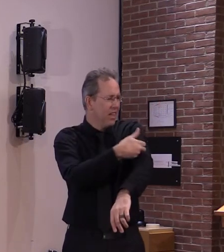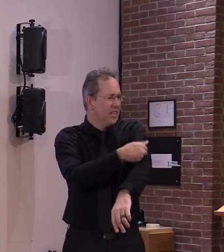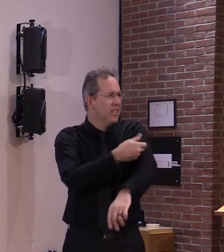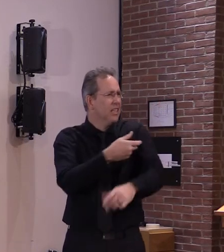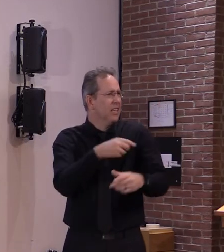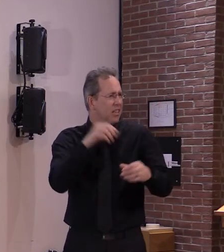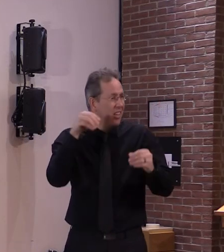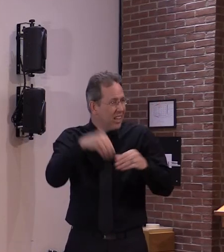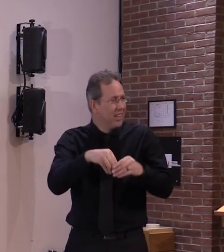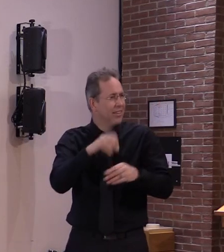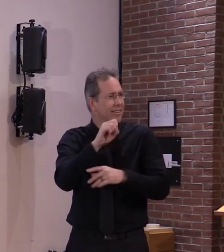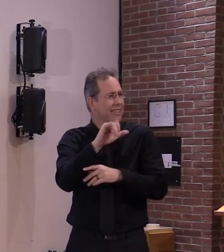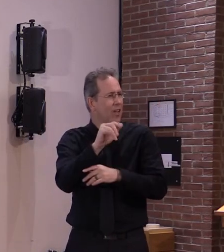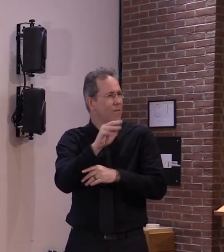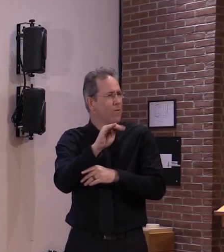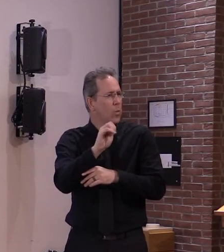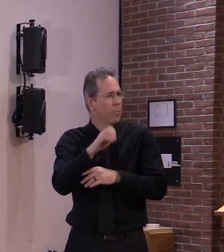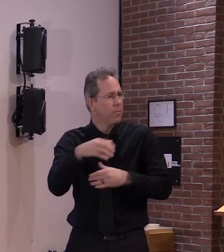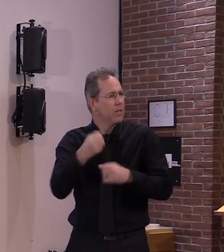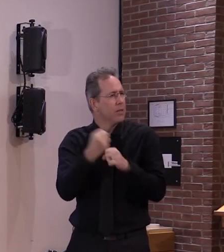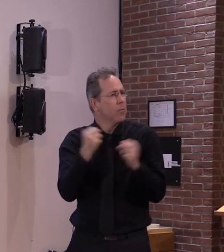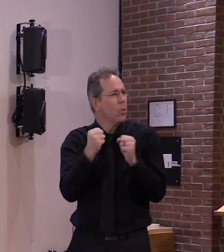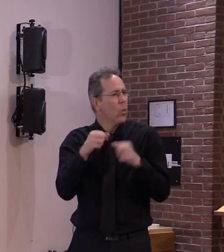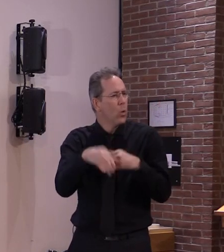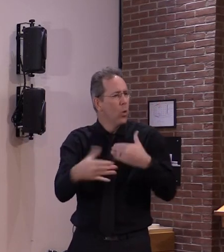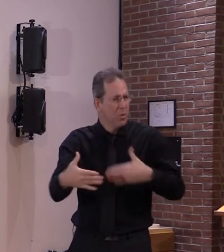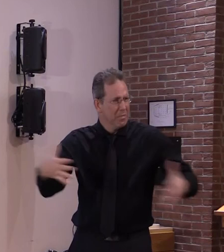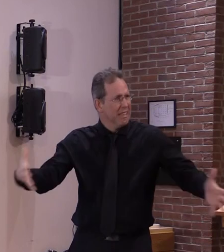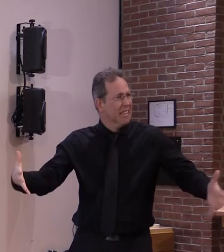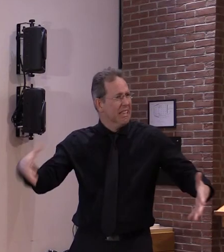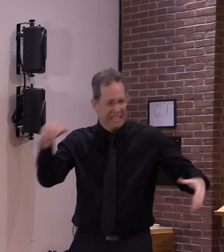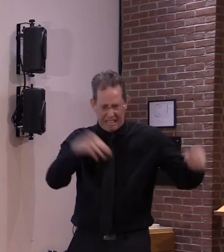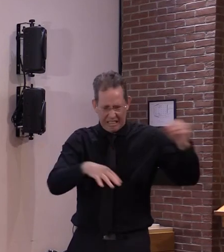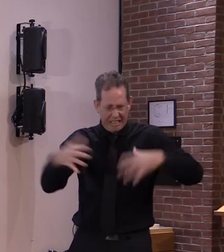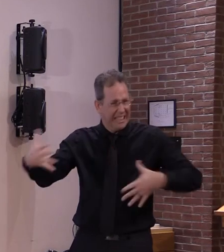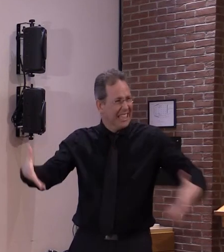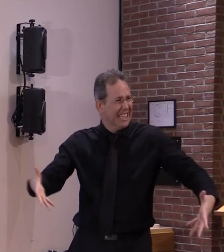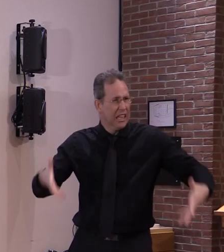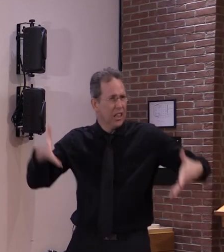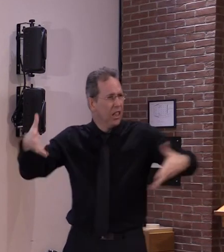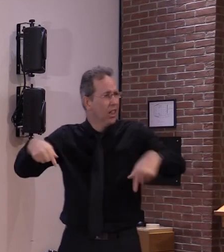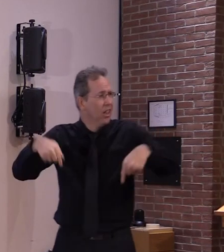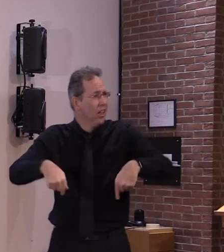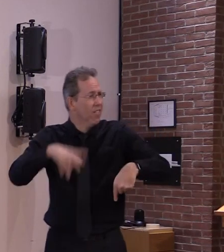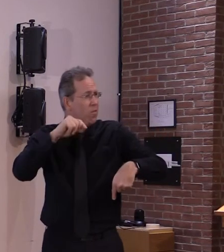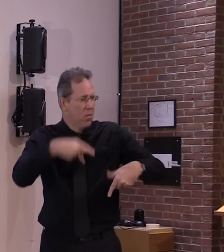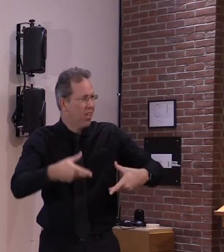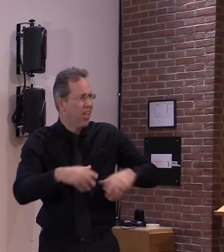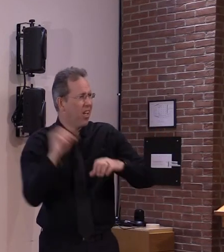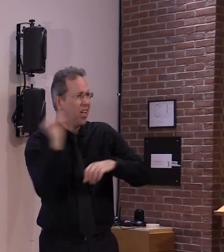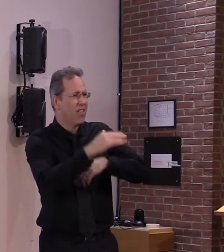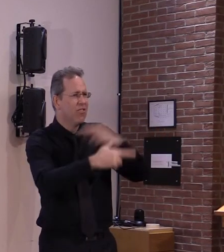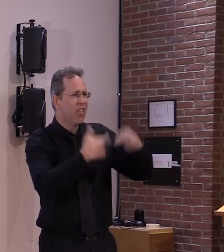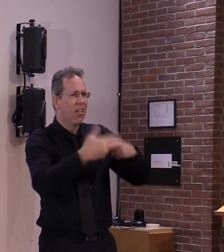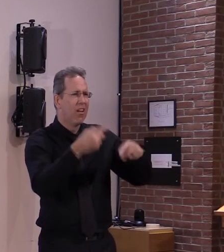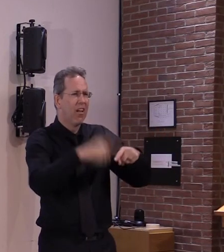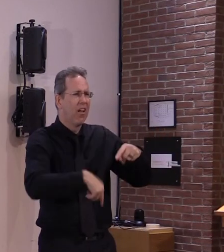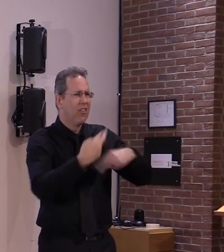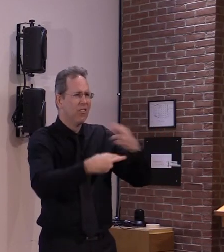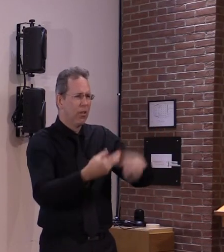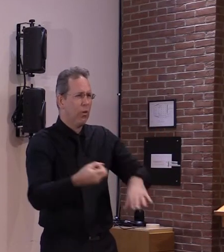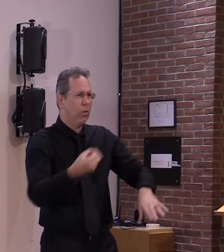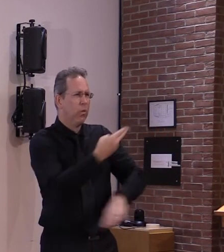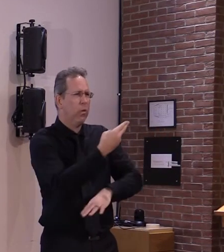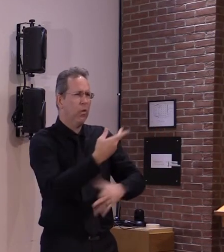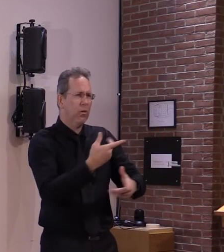recyclable but i'm not sure i'm happy to get back to you on that because i i did i did think about